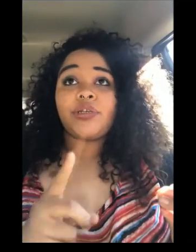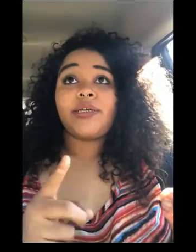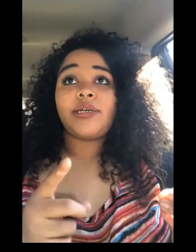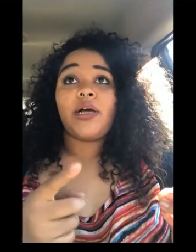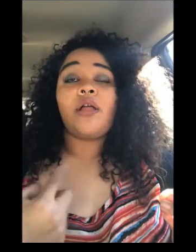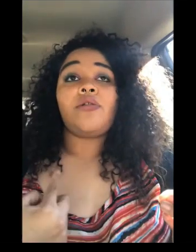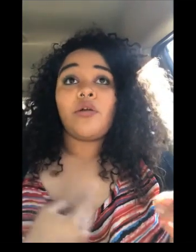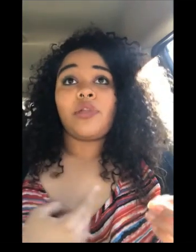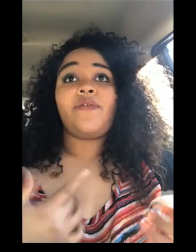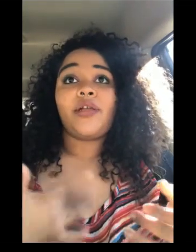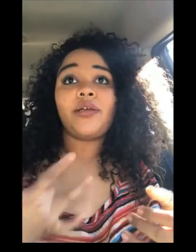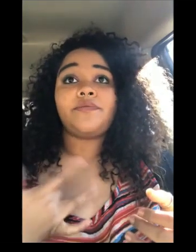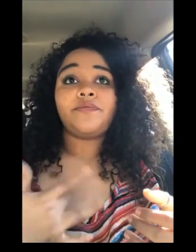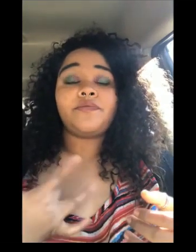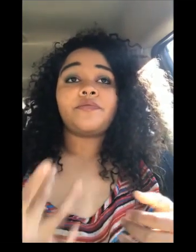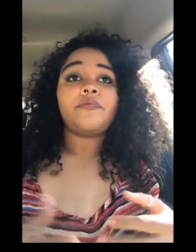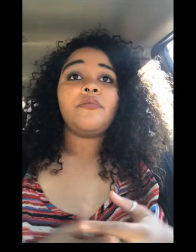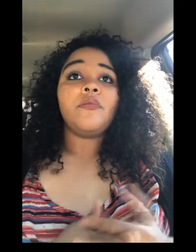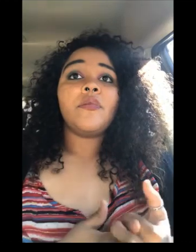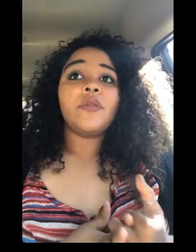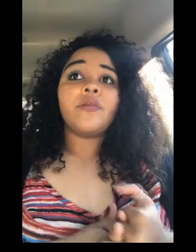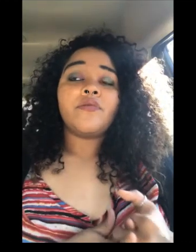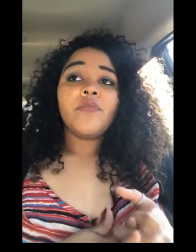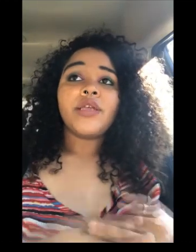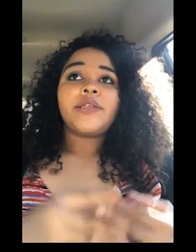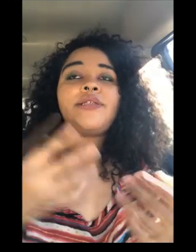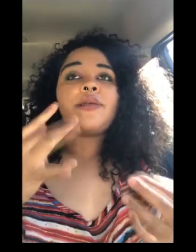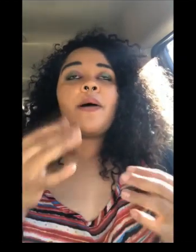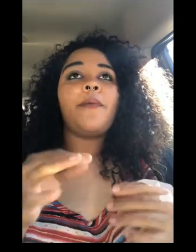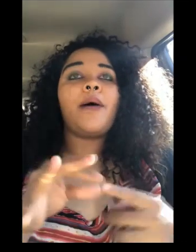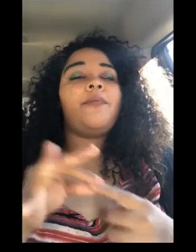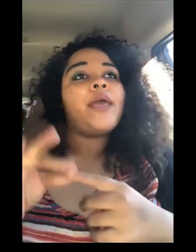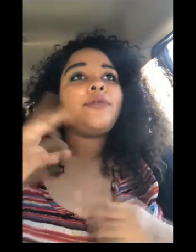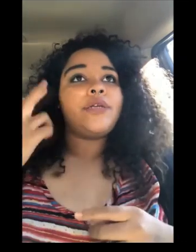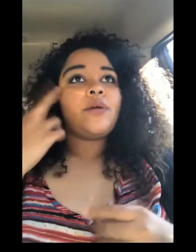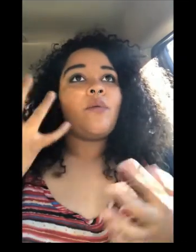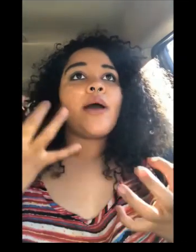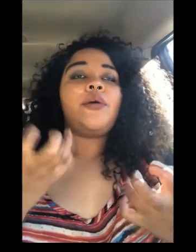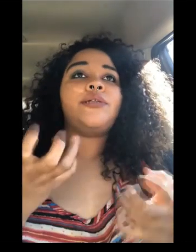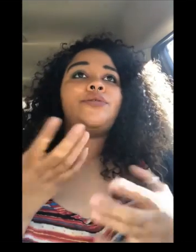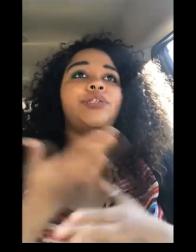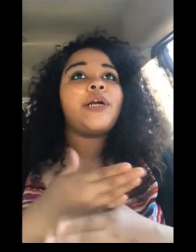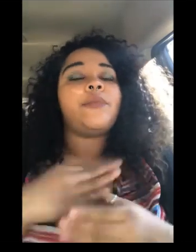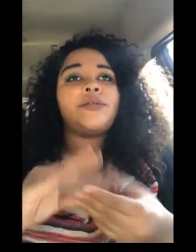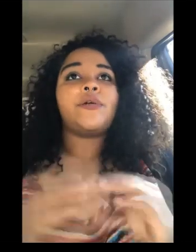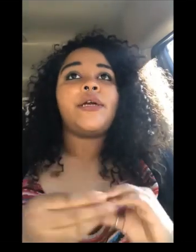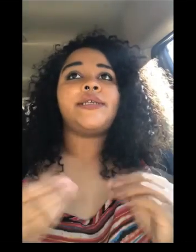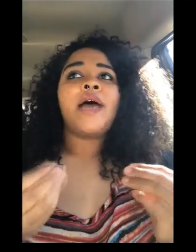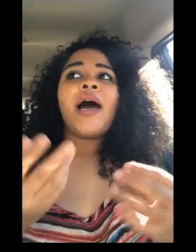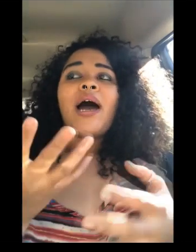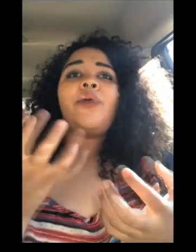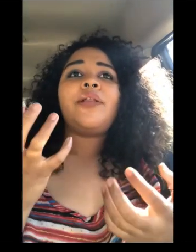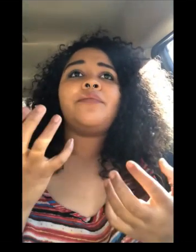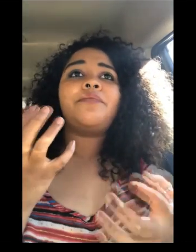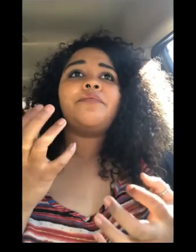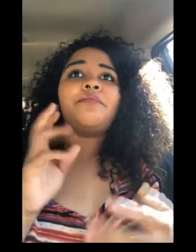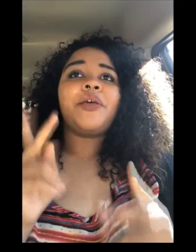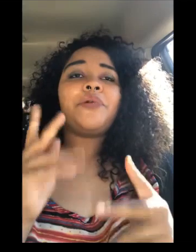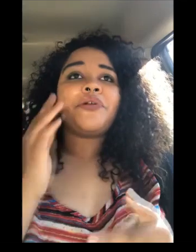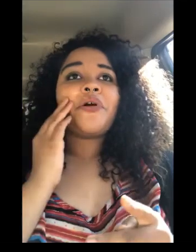a really a lonely feeling so this is a main reason why i wanted to share my story because i want people to